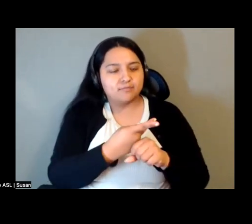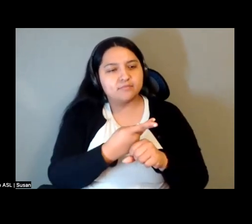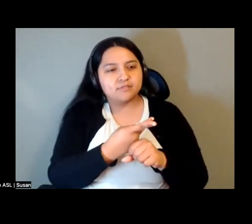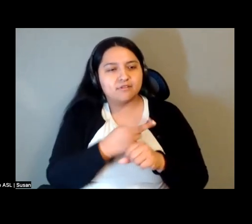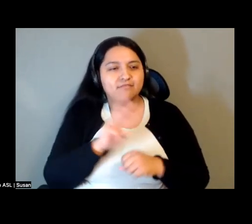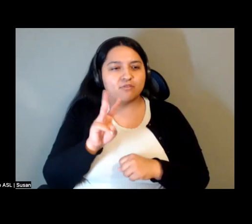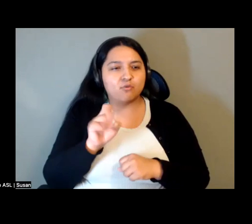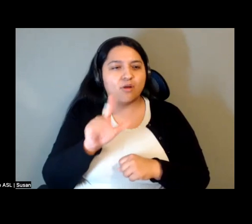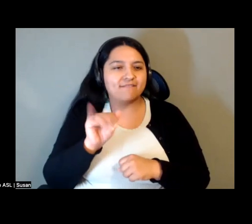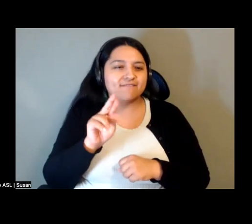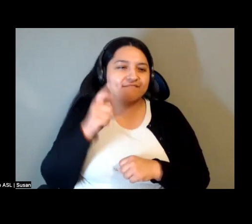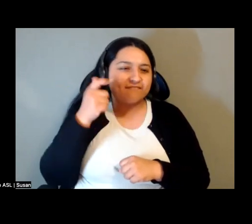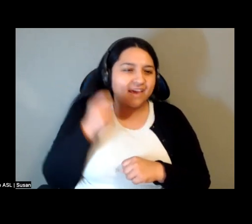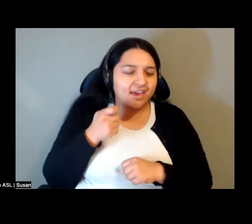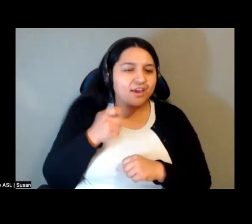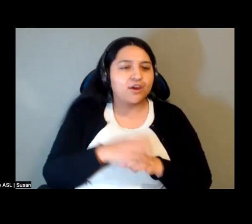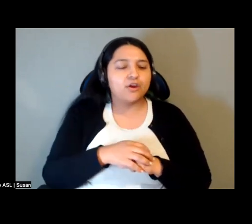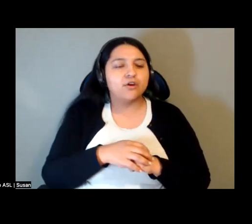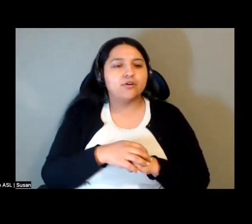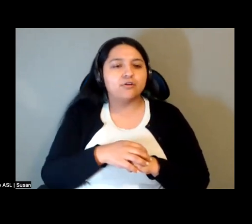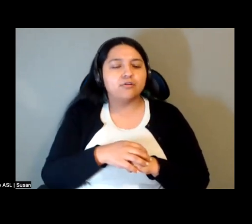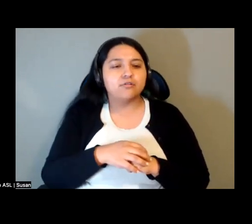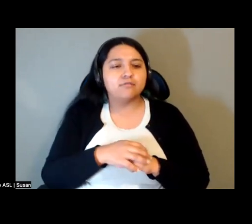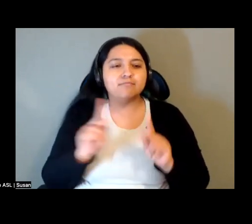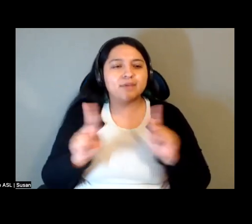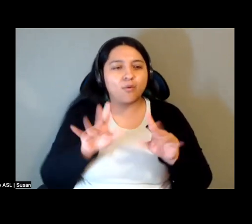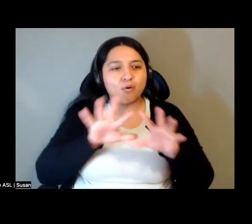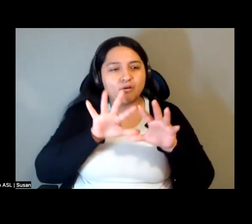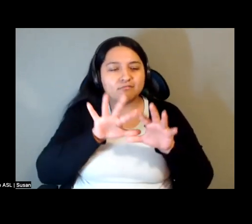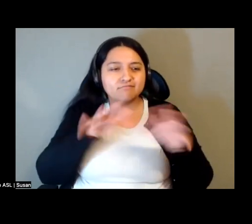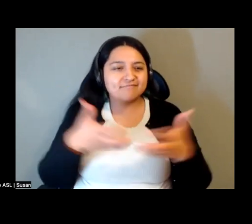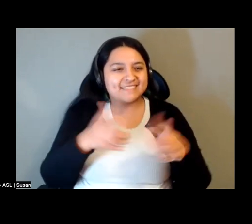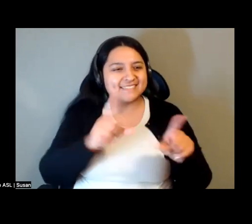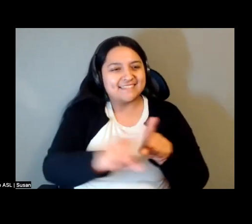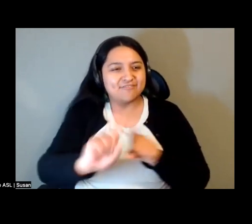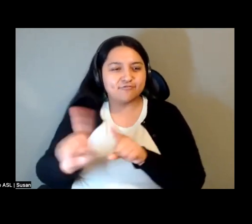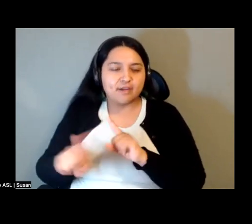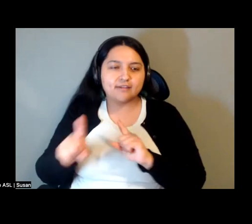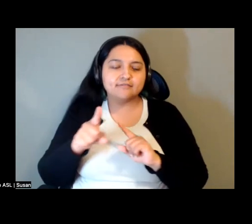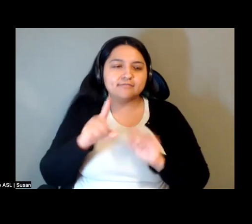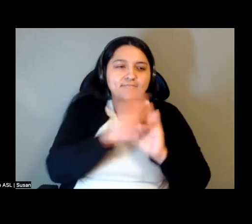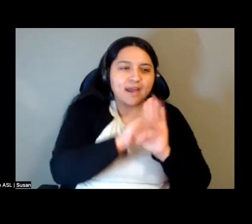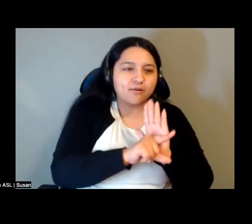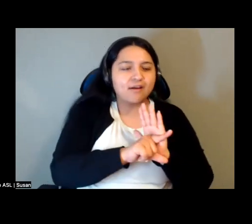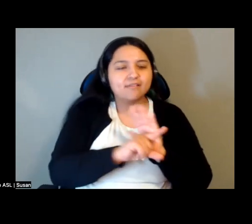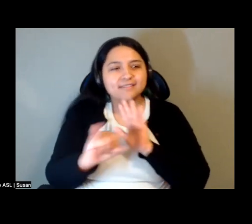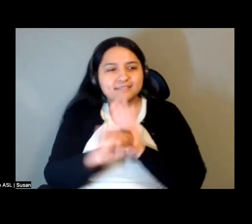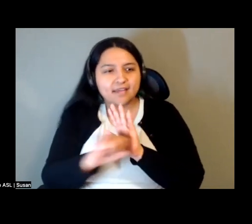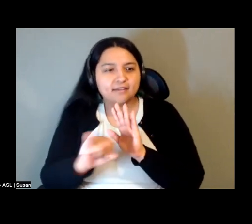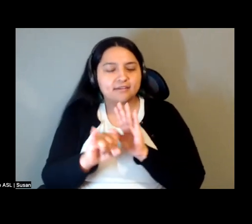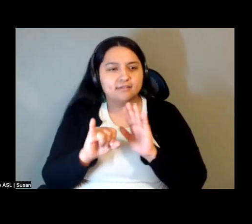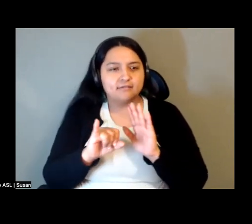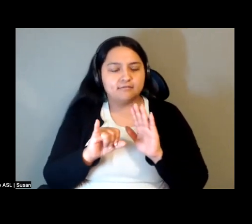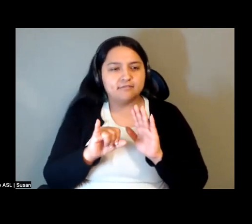intensive mobility of individuals across different geographies and identities, how do they all continue to forge increasingly